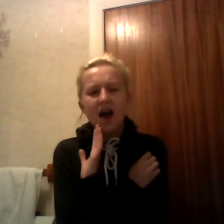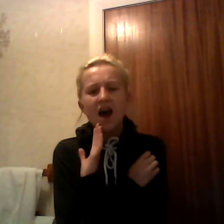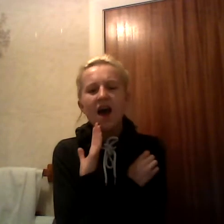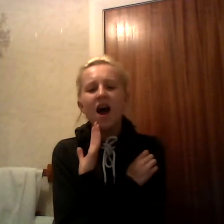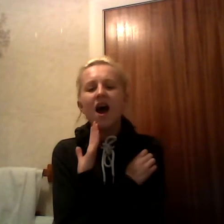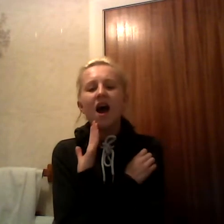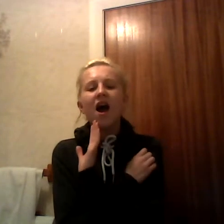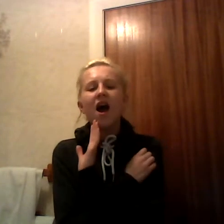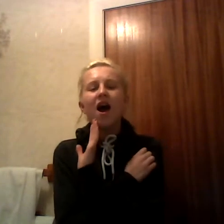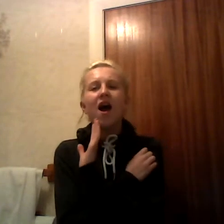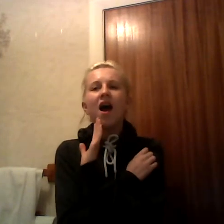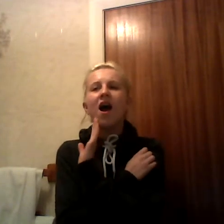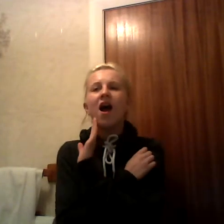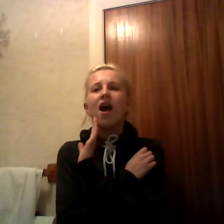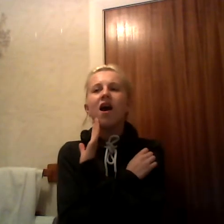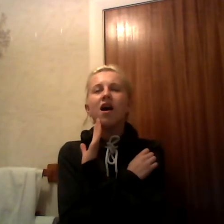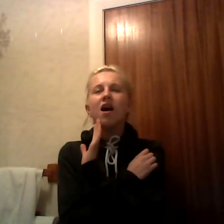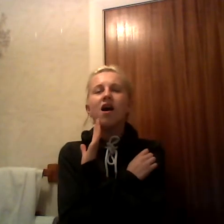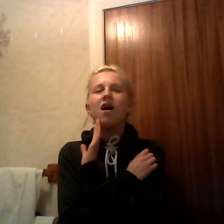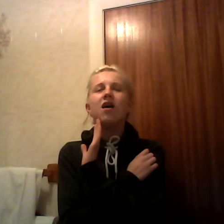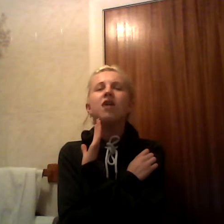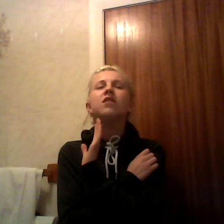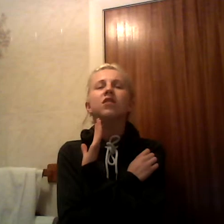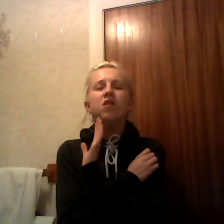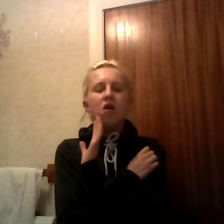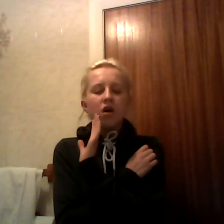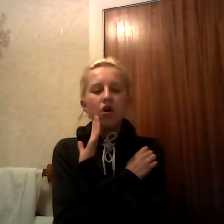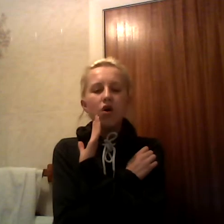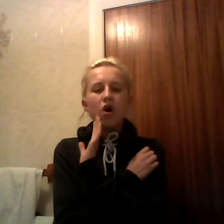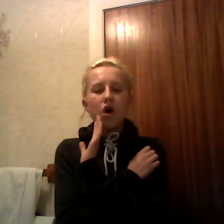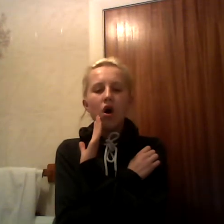at all